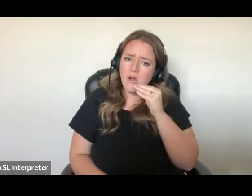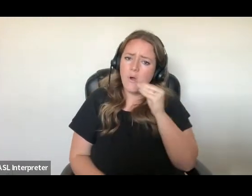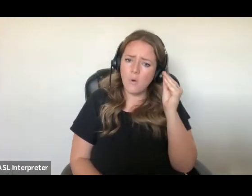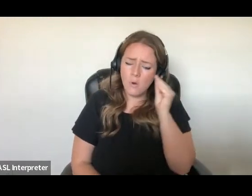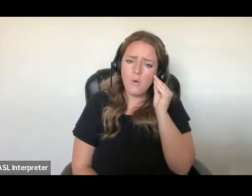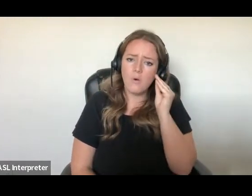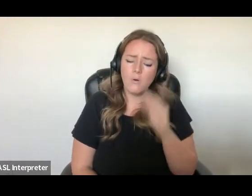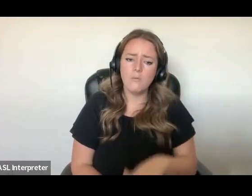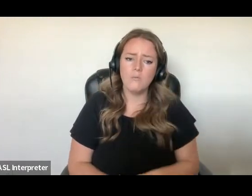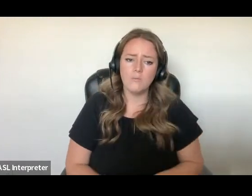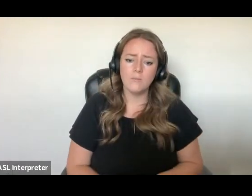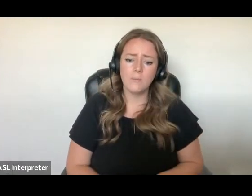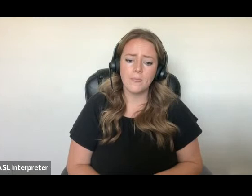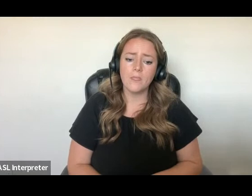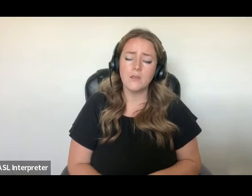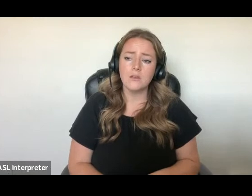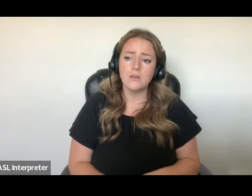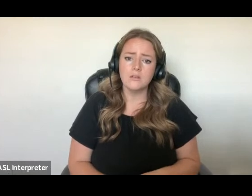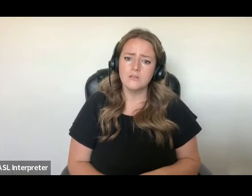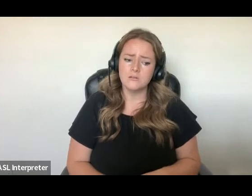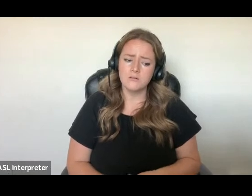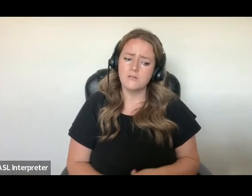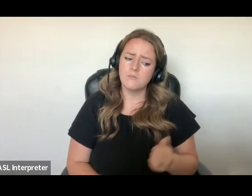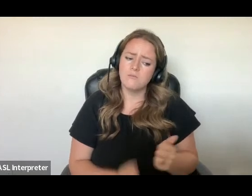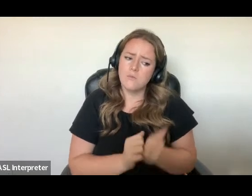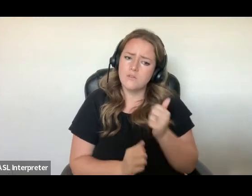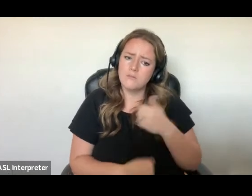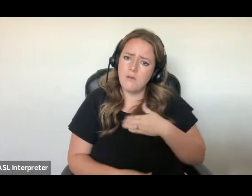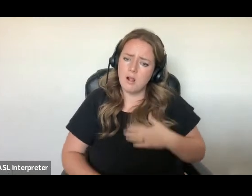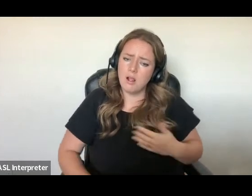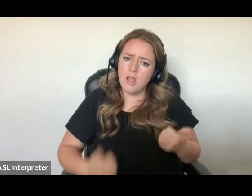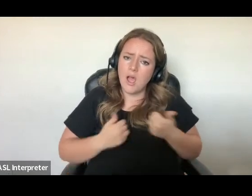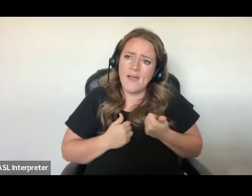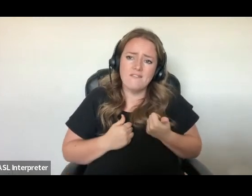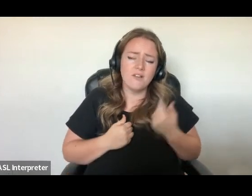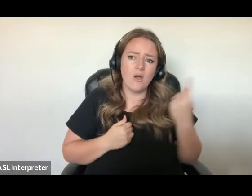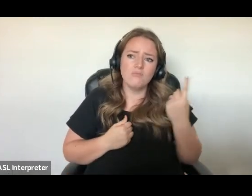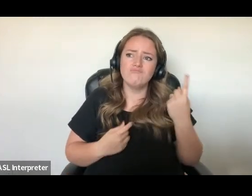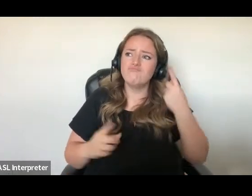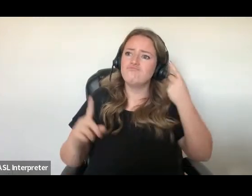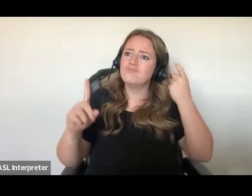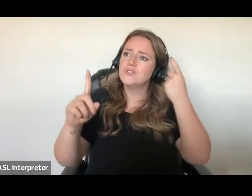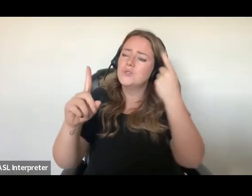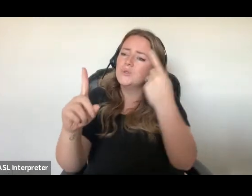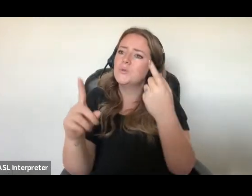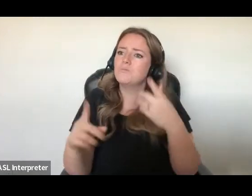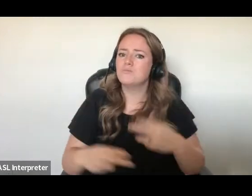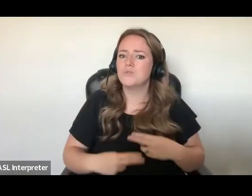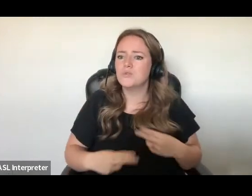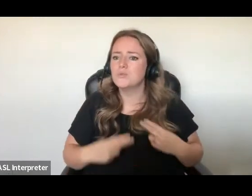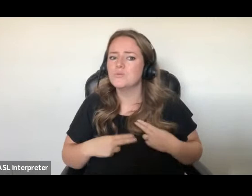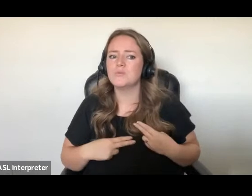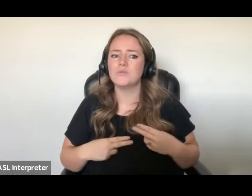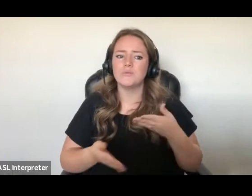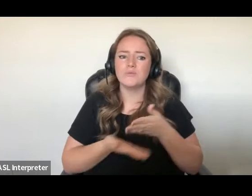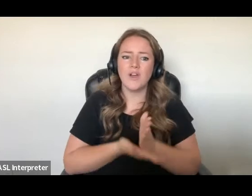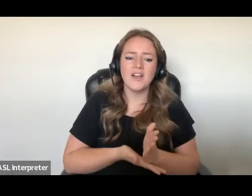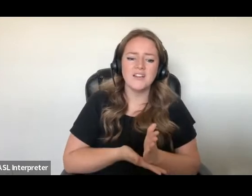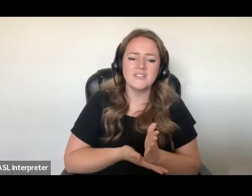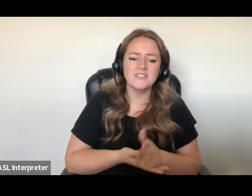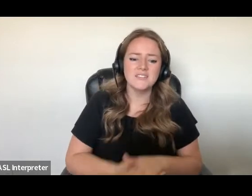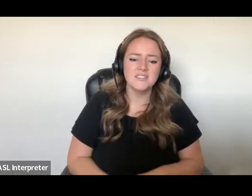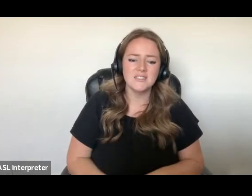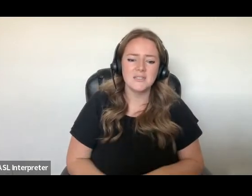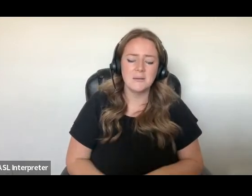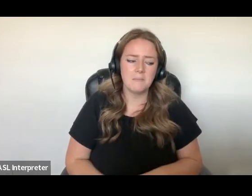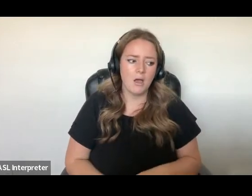For most of my life, I could only dream of human rights when BC decided, in the name of